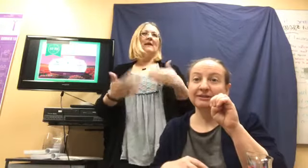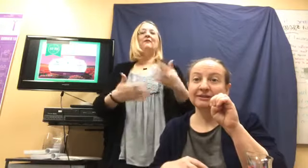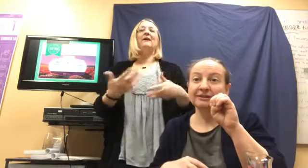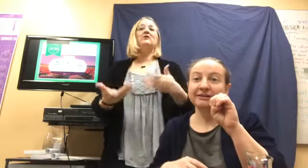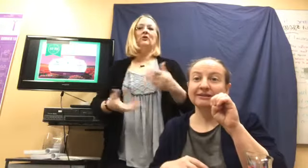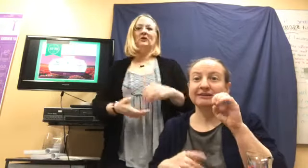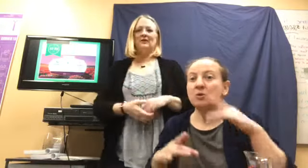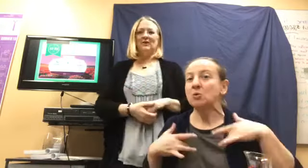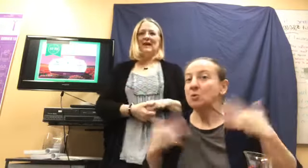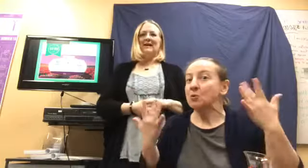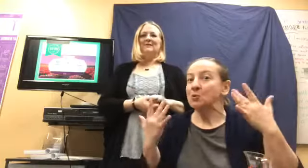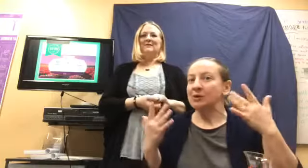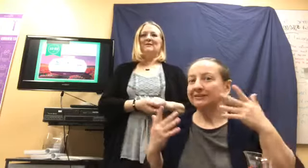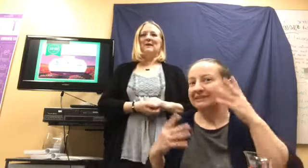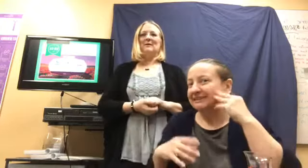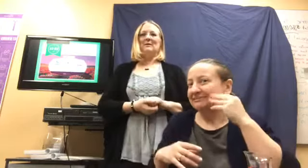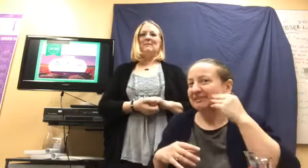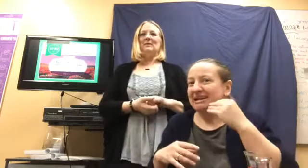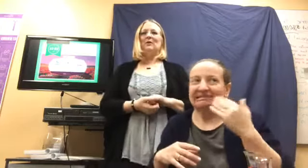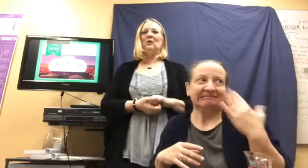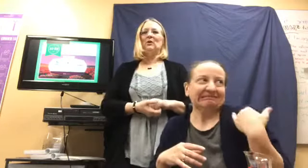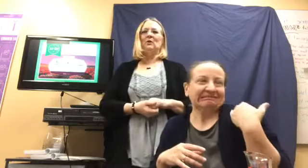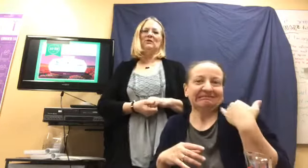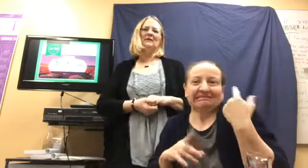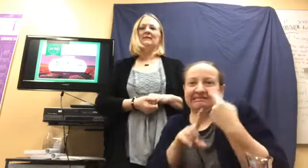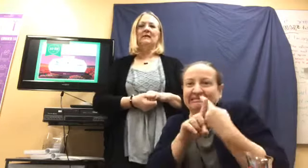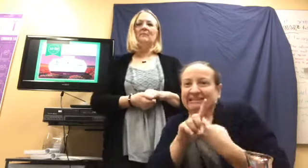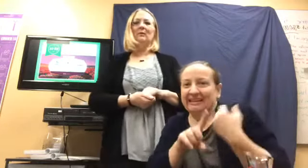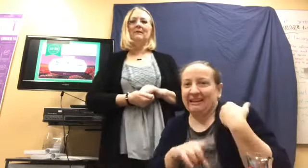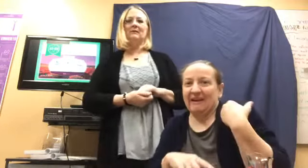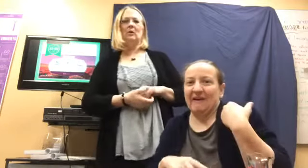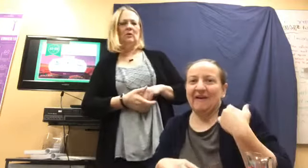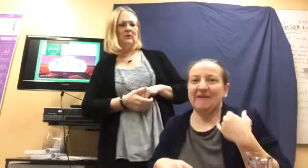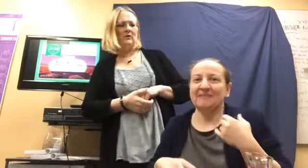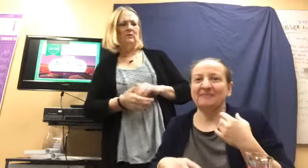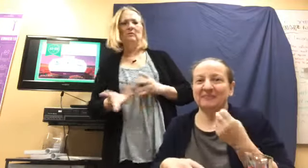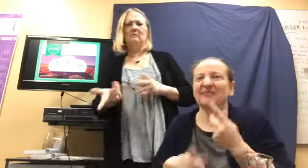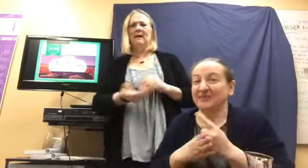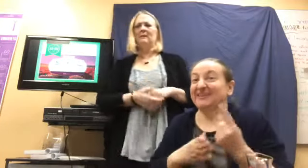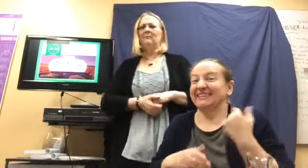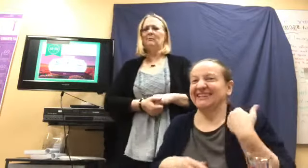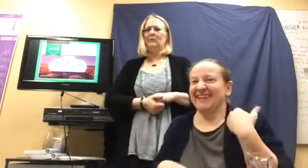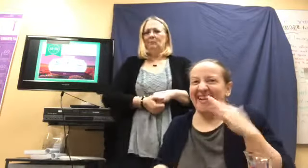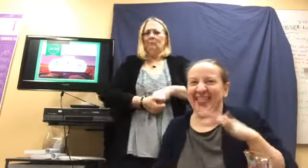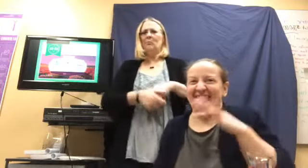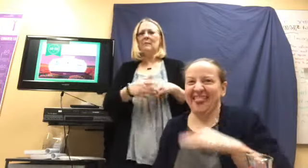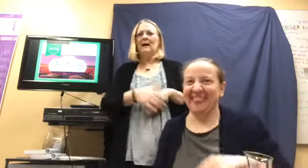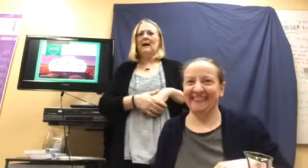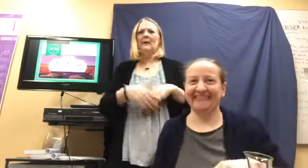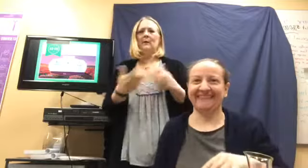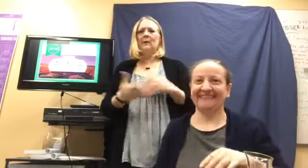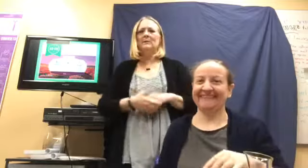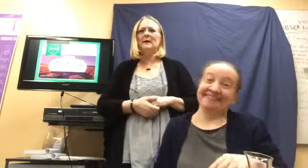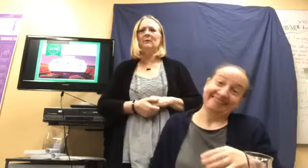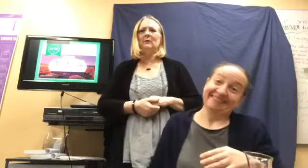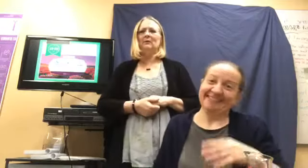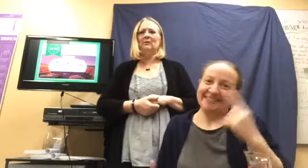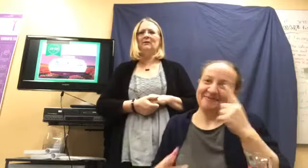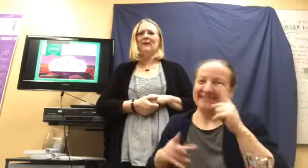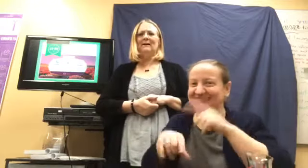adventure that she had just about a month ago, just a couple of weeks ago or so. A month. I don't know. Time goes pretty fast